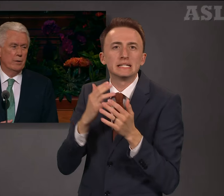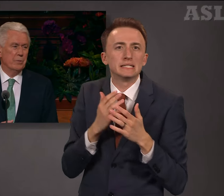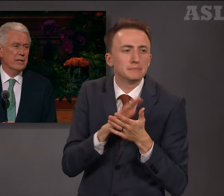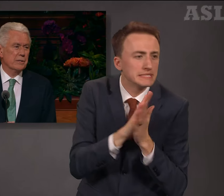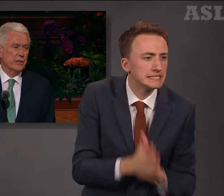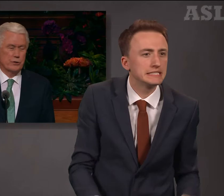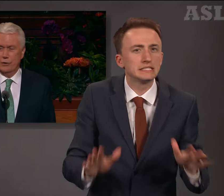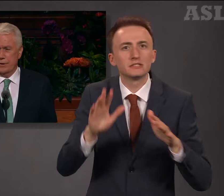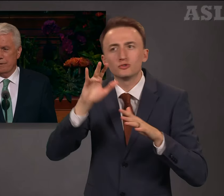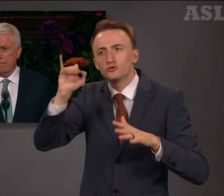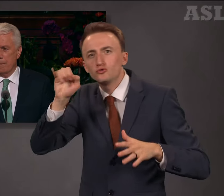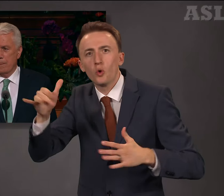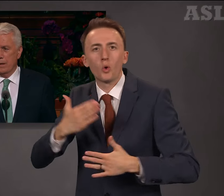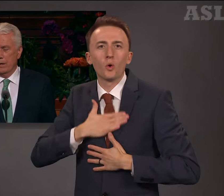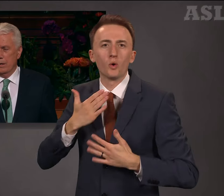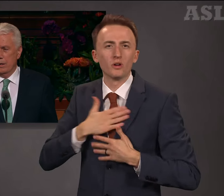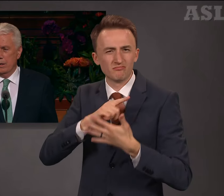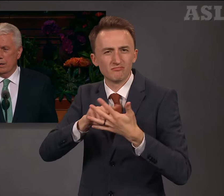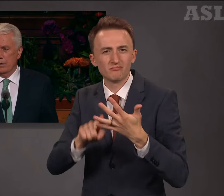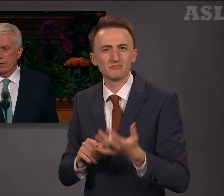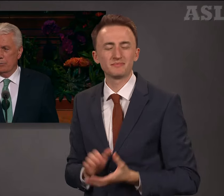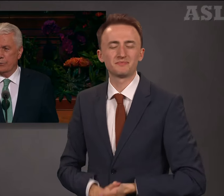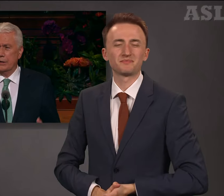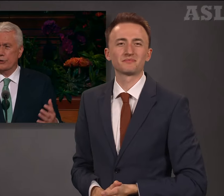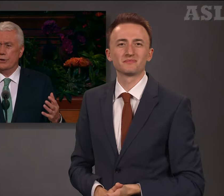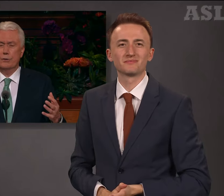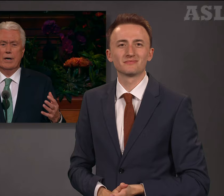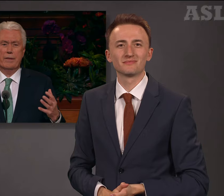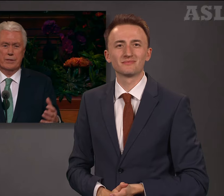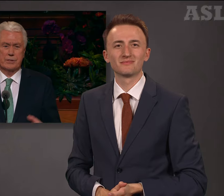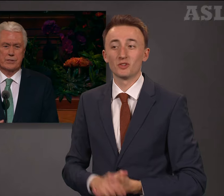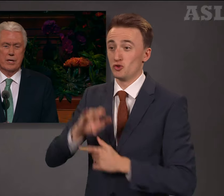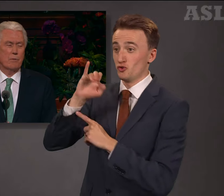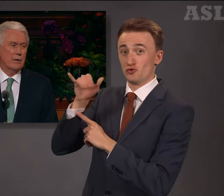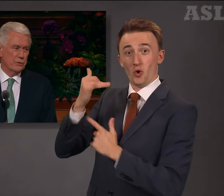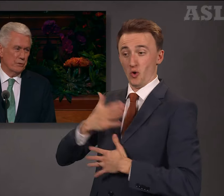peace, and joy. Bring joy to others around you.